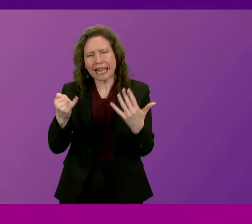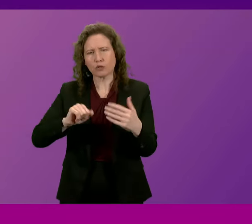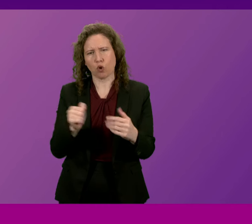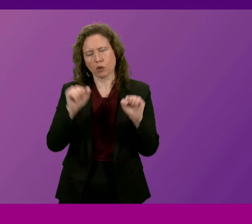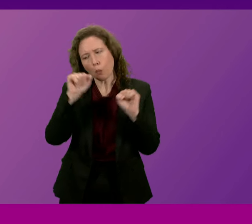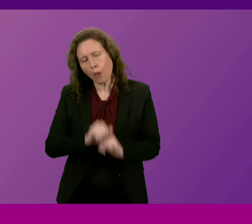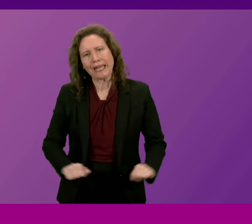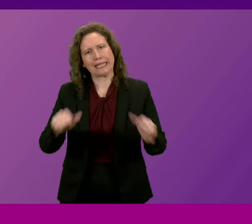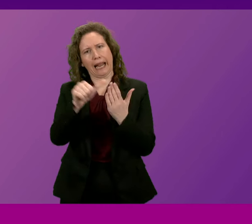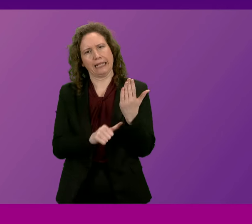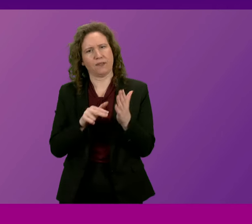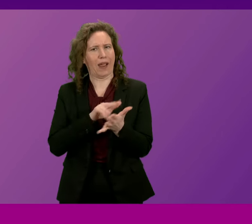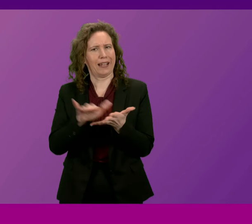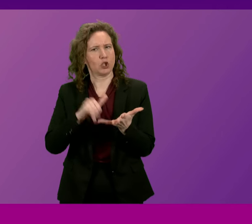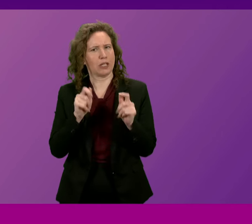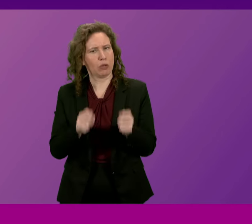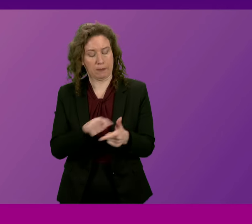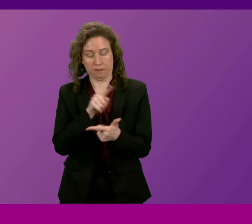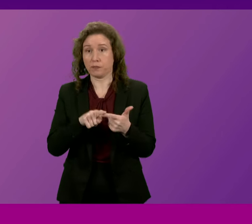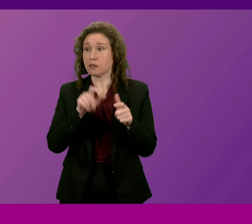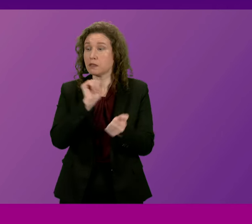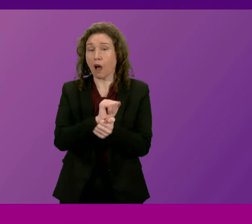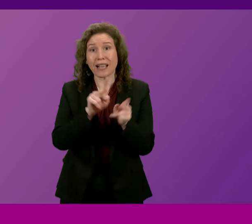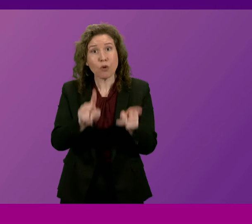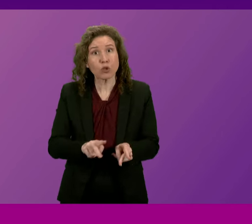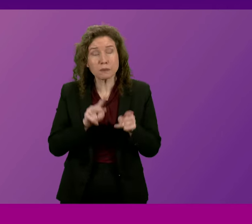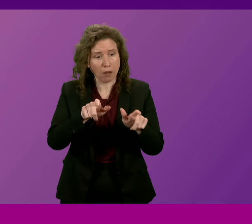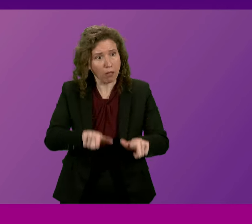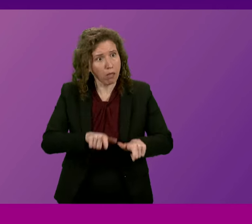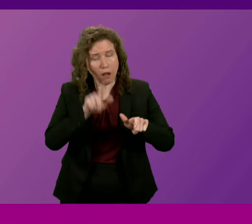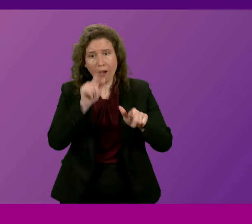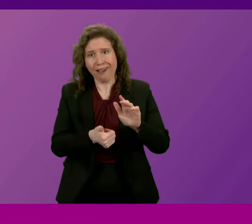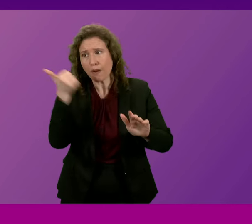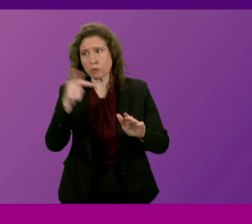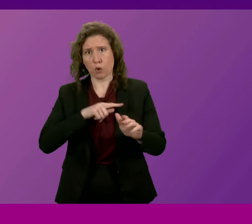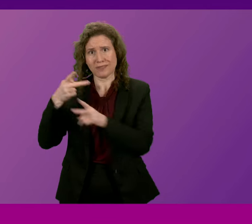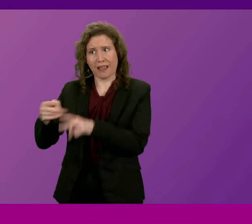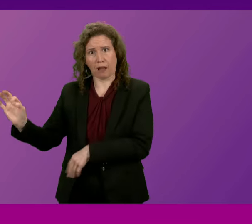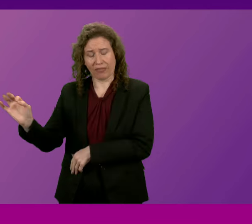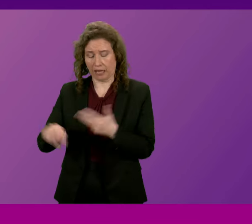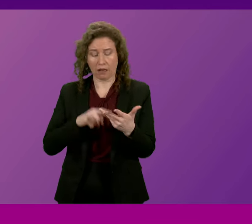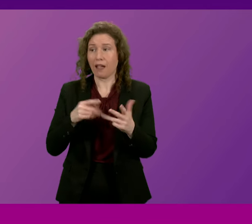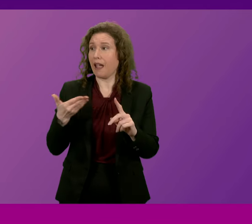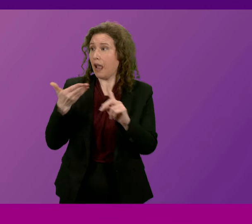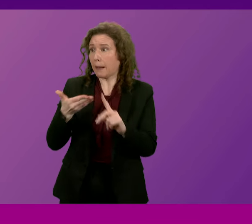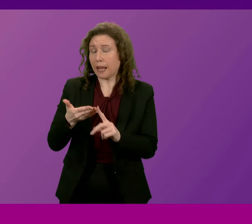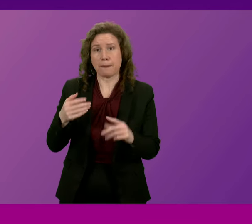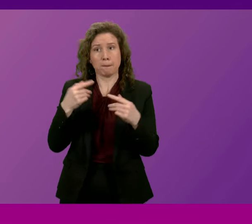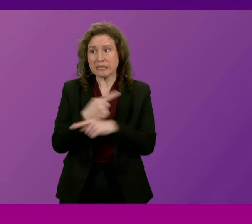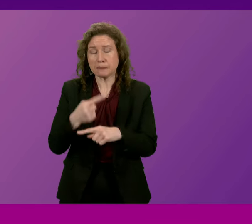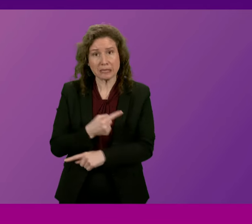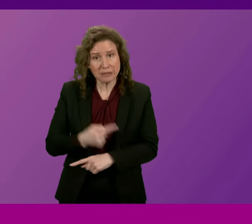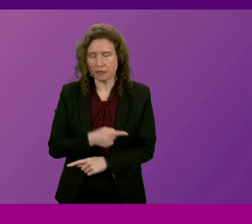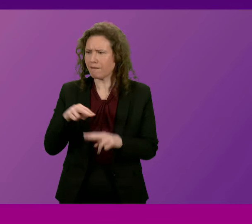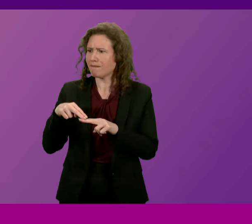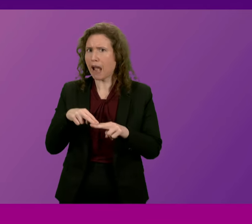on an NHS waiting list. Delayed discharge sky-high. Cancer treatment standards missed again and again. Families